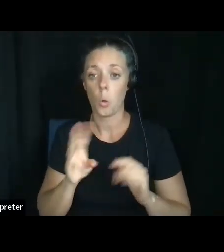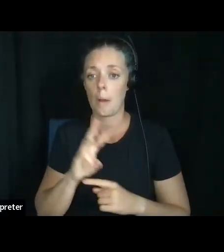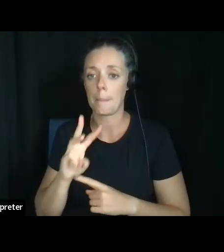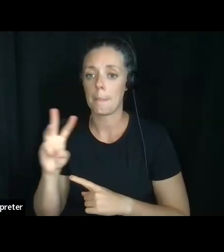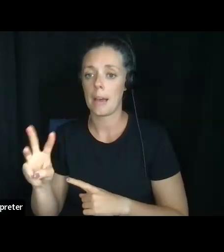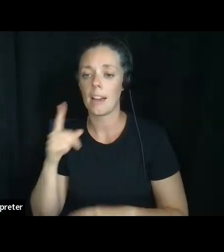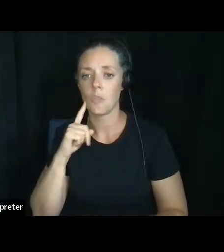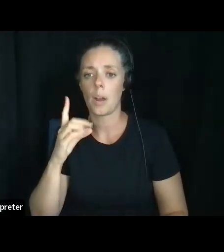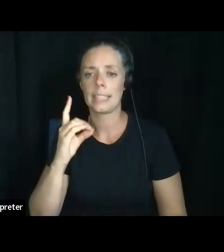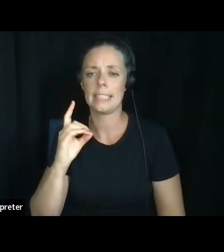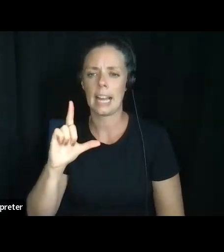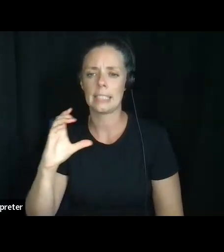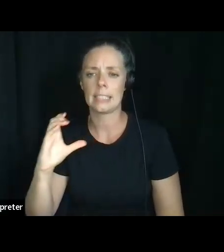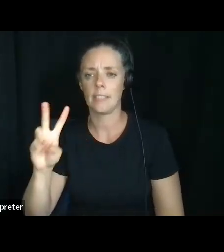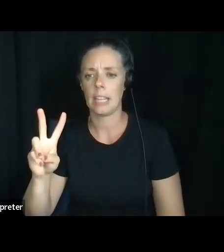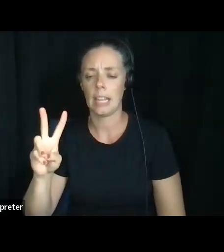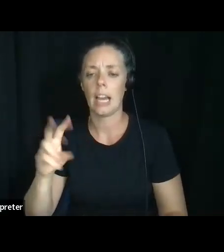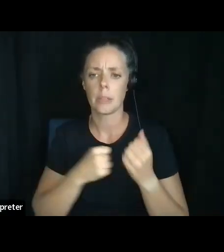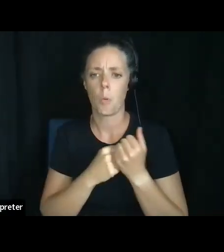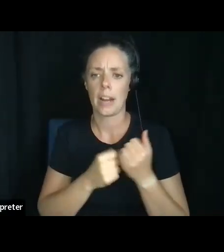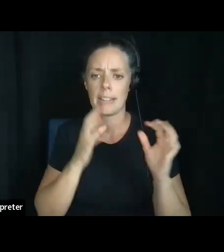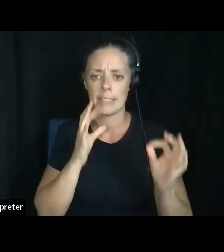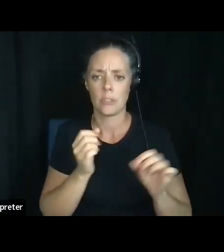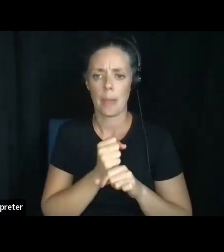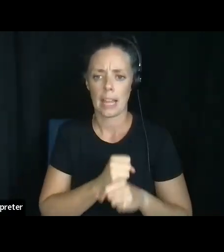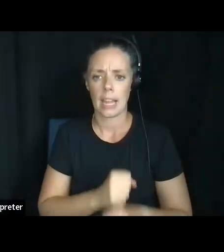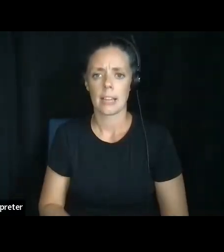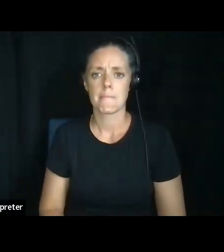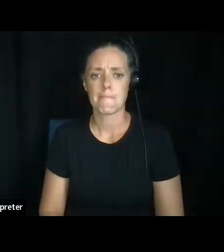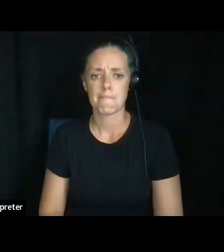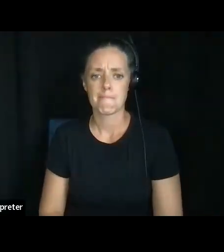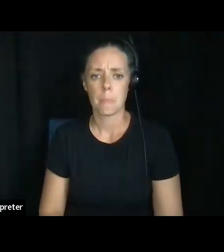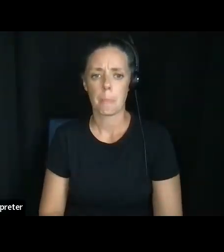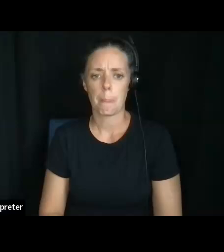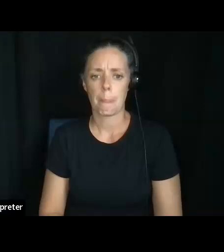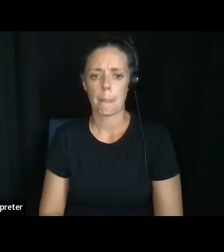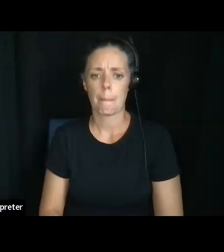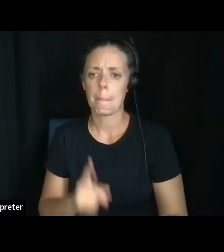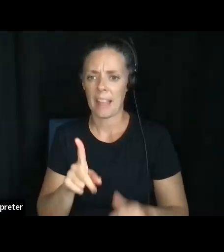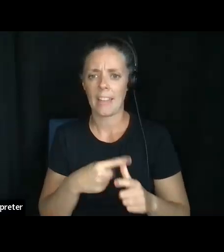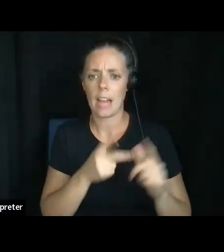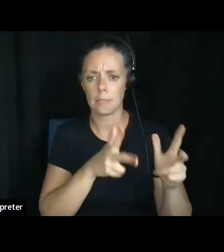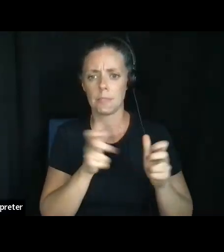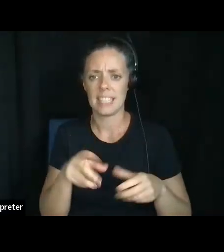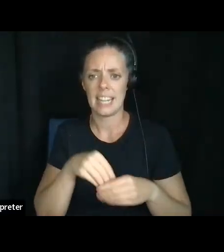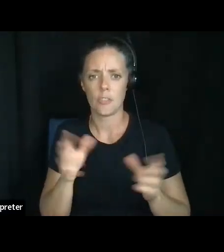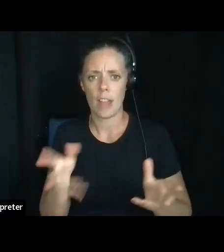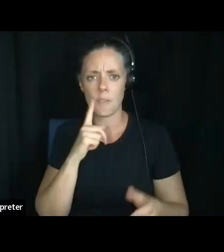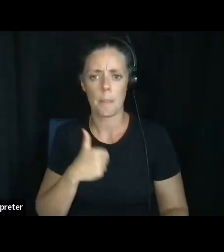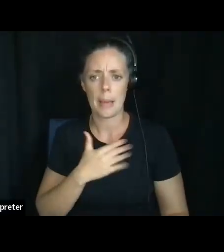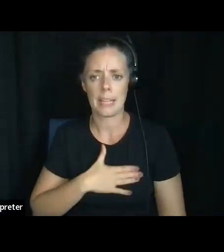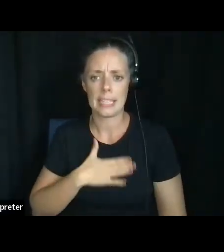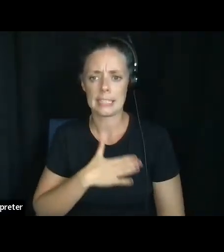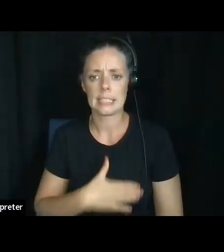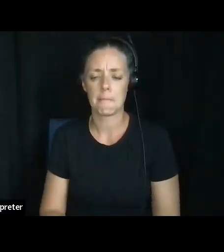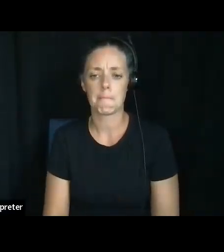supported decision making? It's there. Okay. And put it in the, in the chat. Yeah.